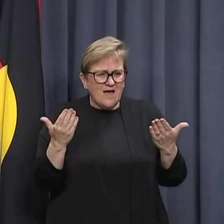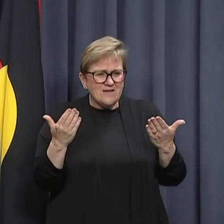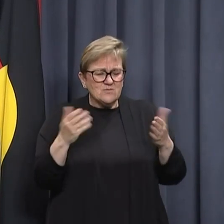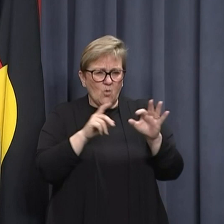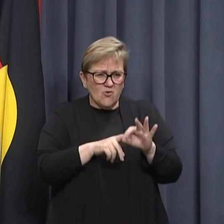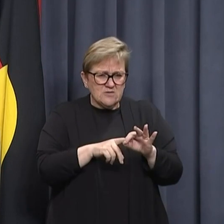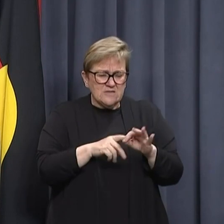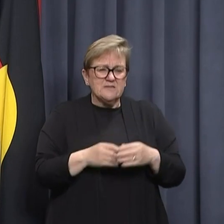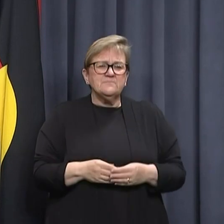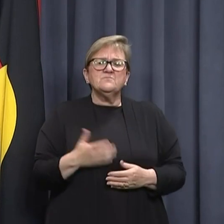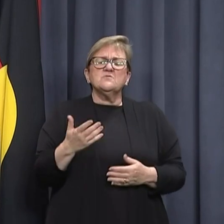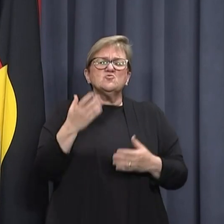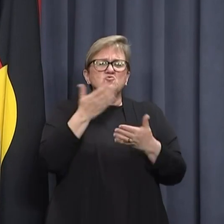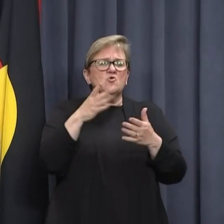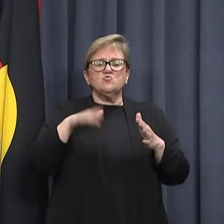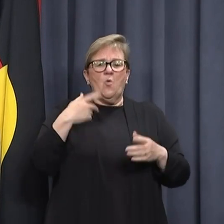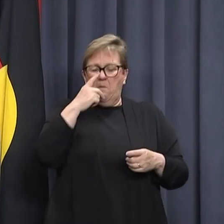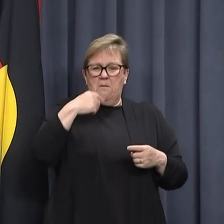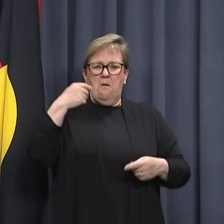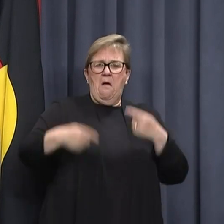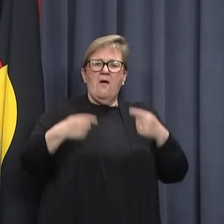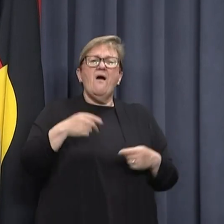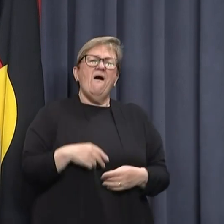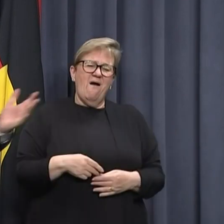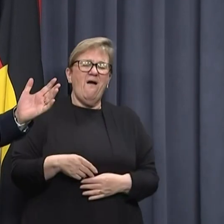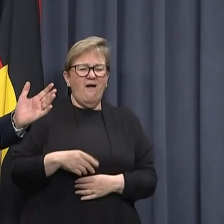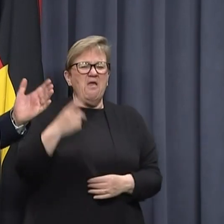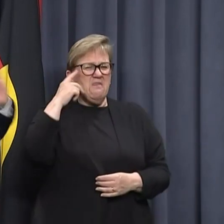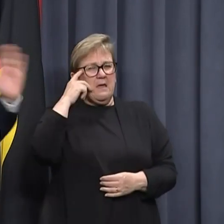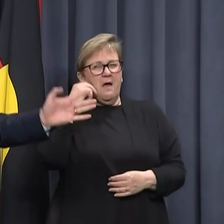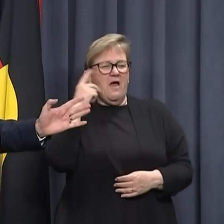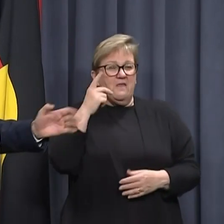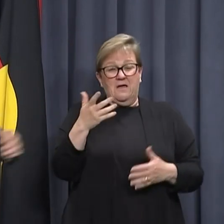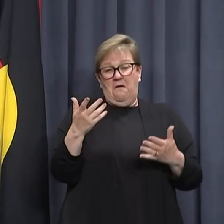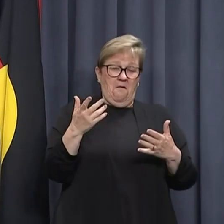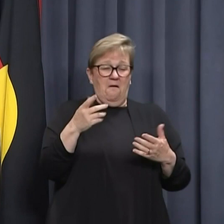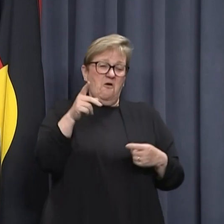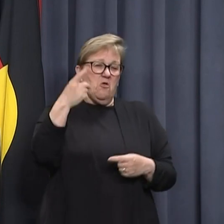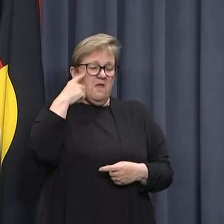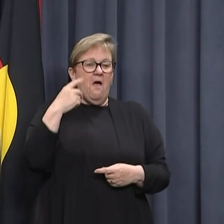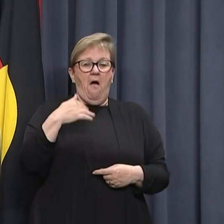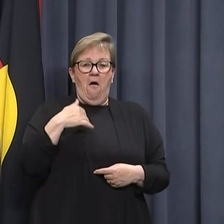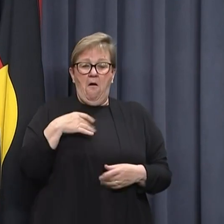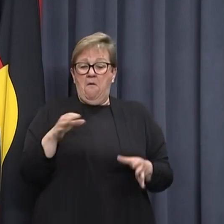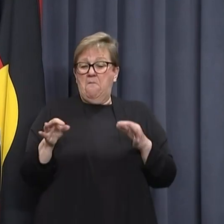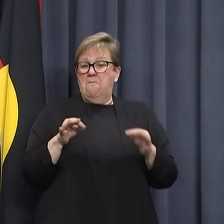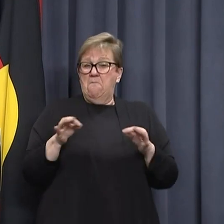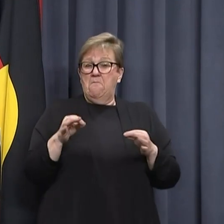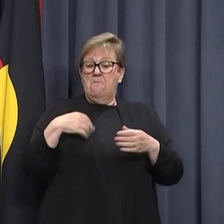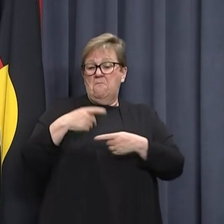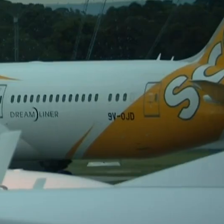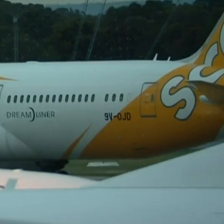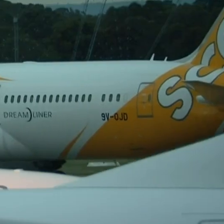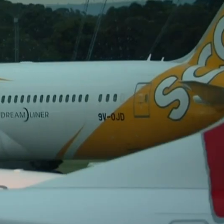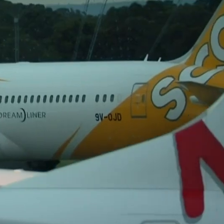And just so there can be no argument that somehow, by anyone, that somehow this was put in place to